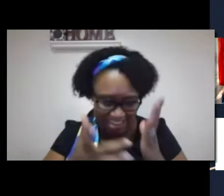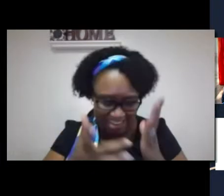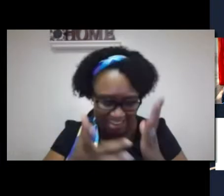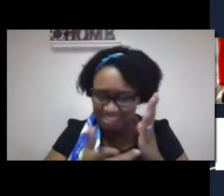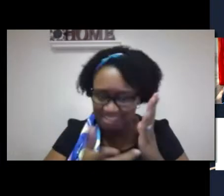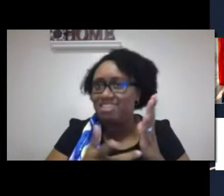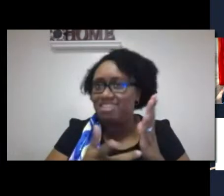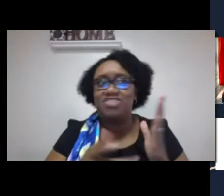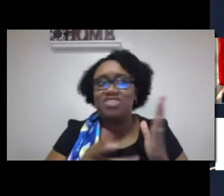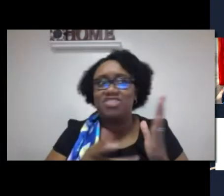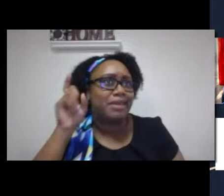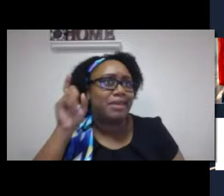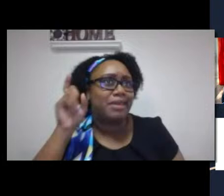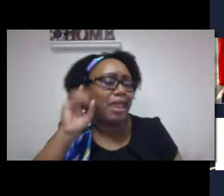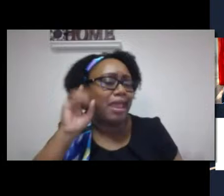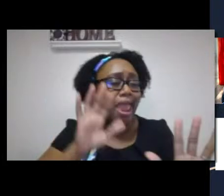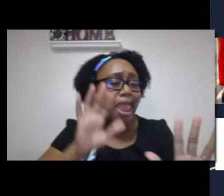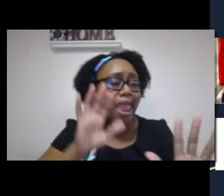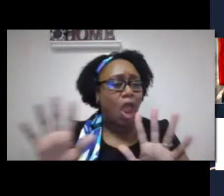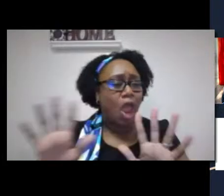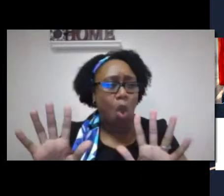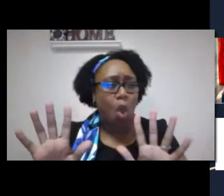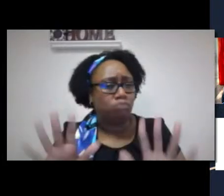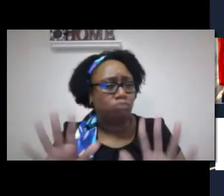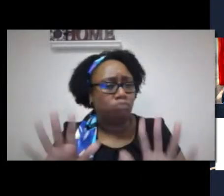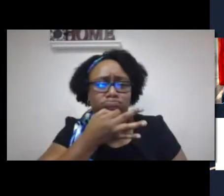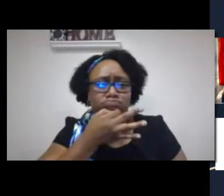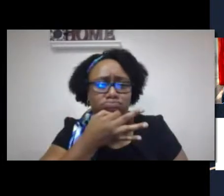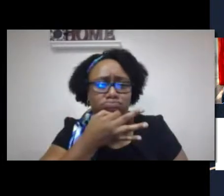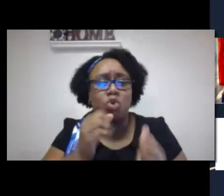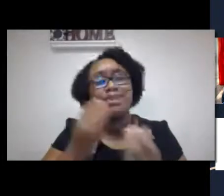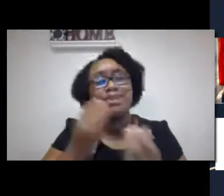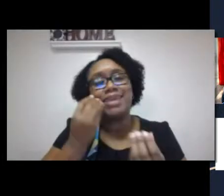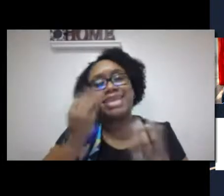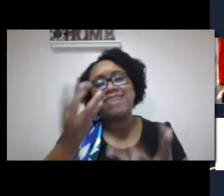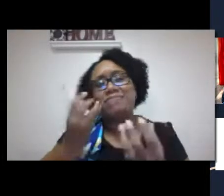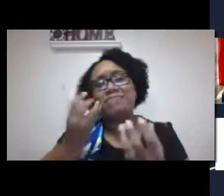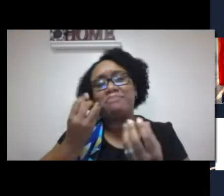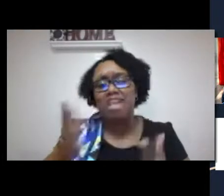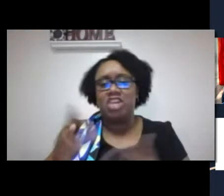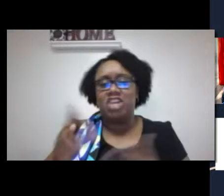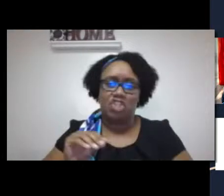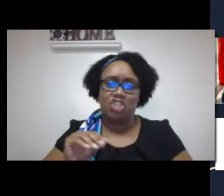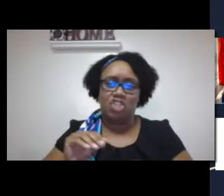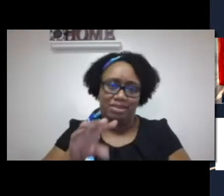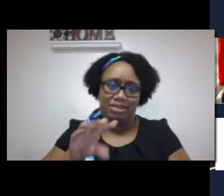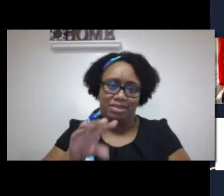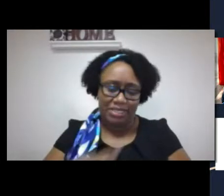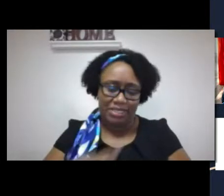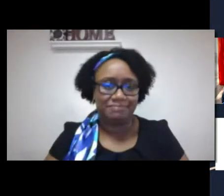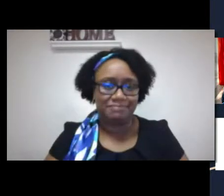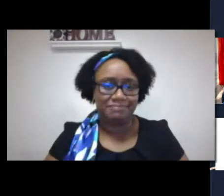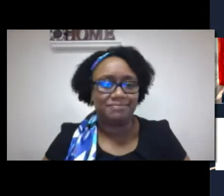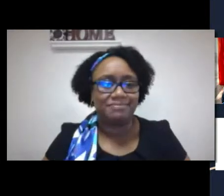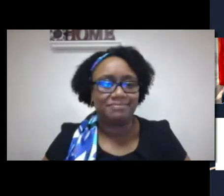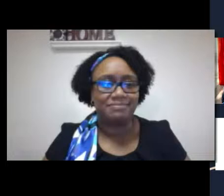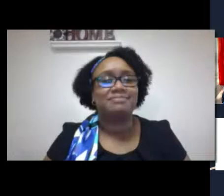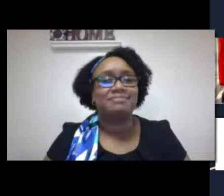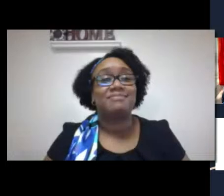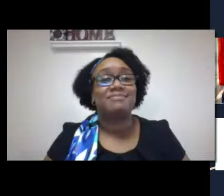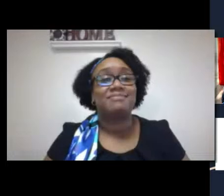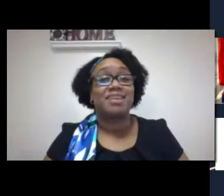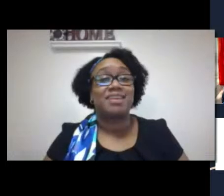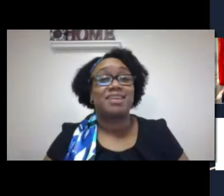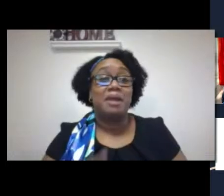bombard parents so much. We love talking about hearing technology. We are the experts